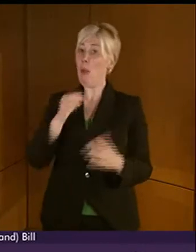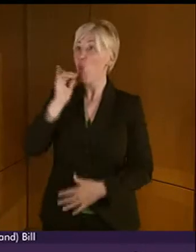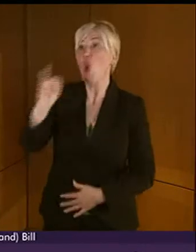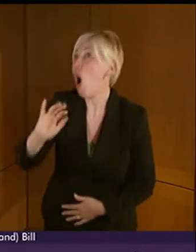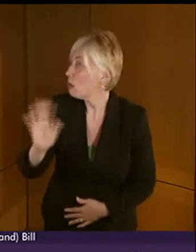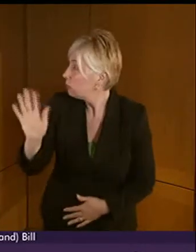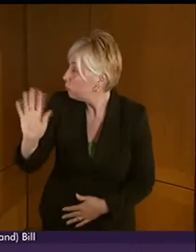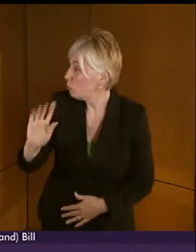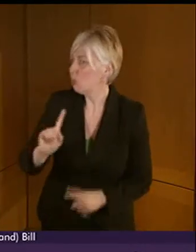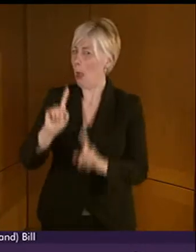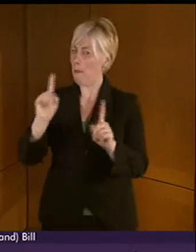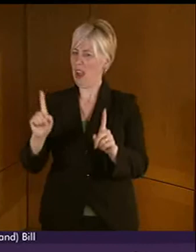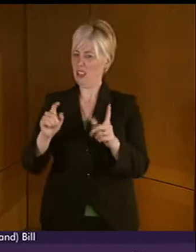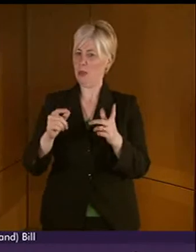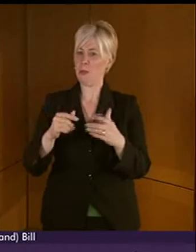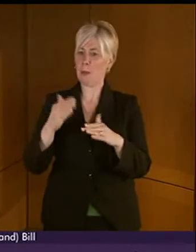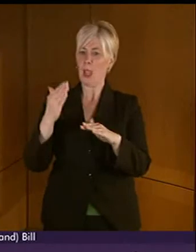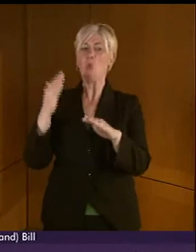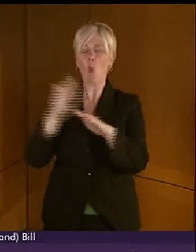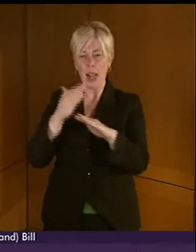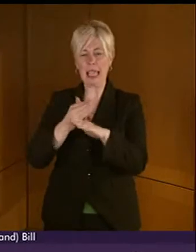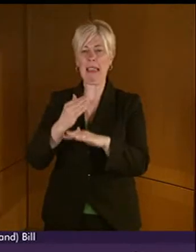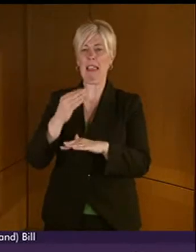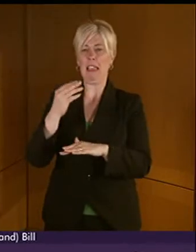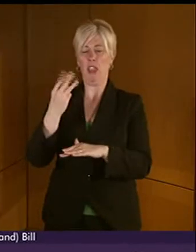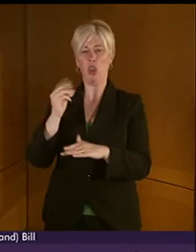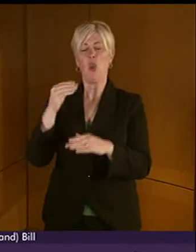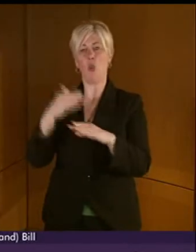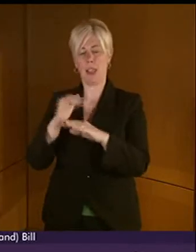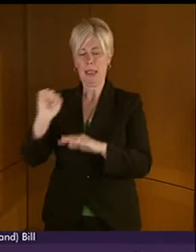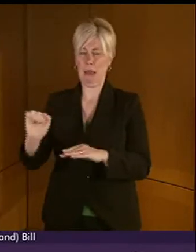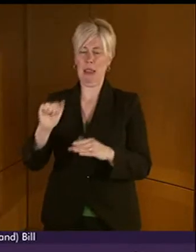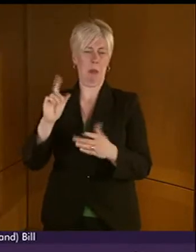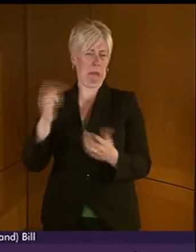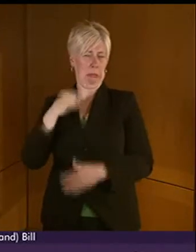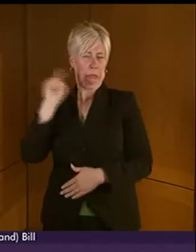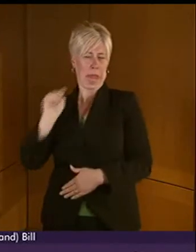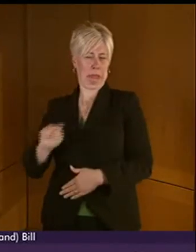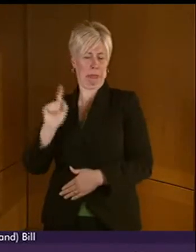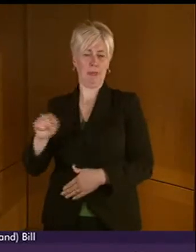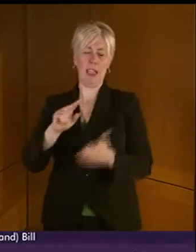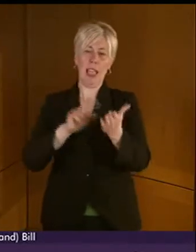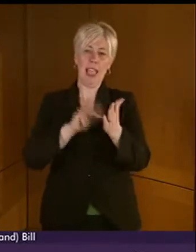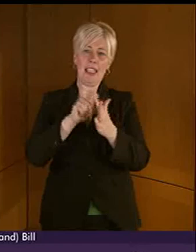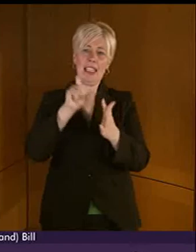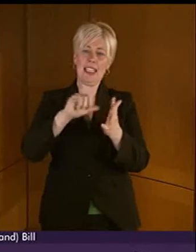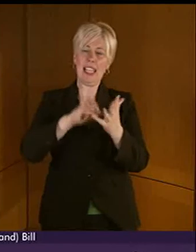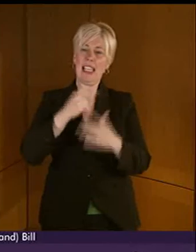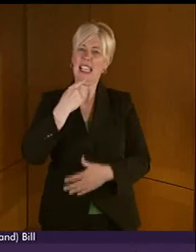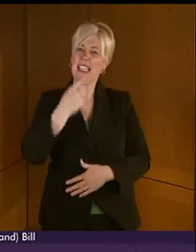wrong, but many other figures have been given today. NDCS state that there are about 80